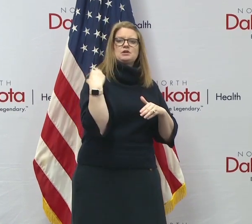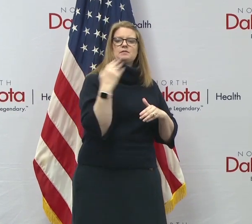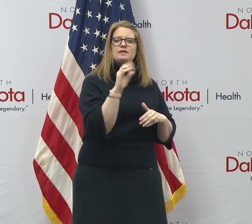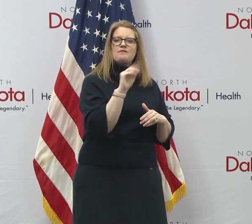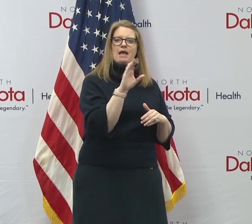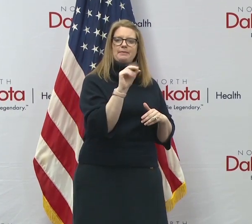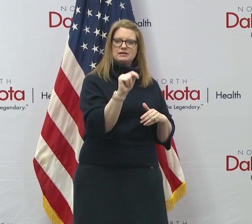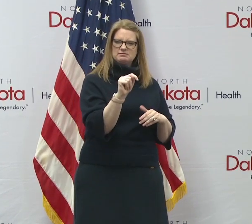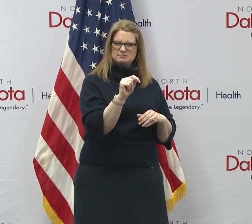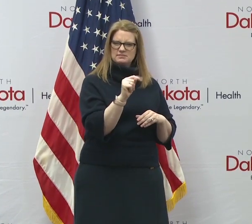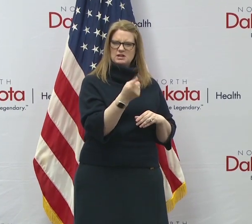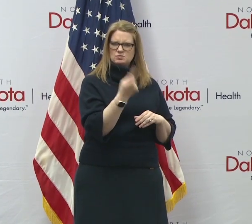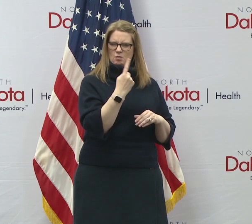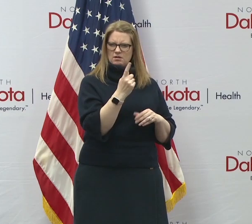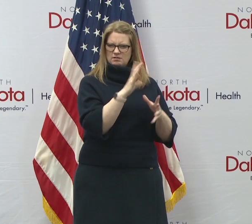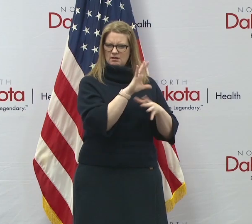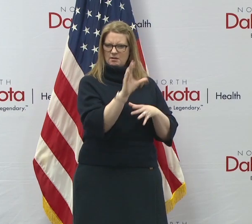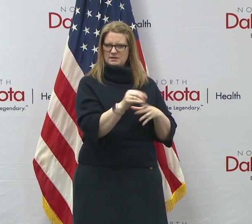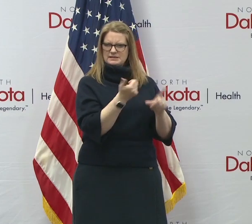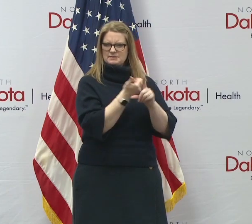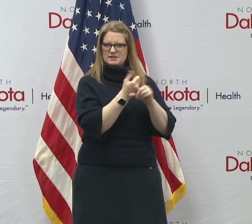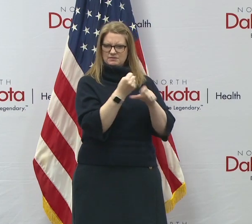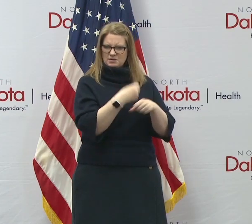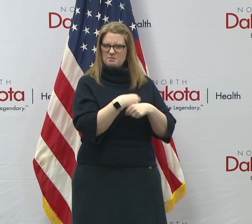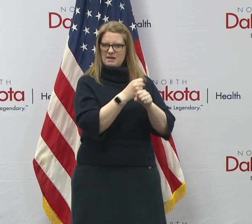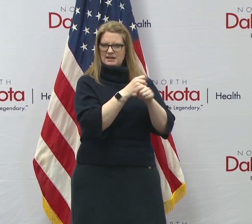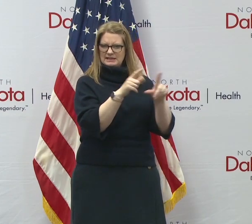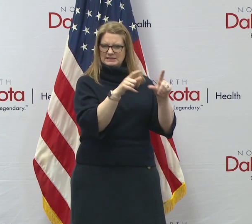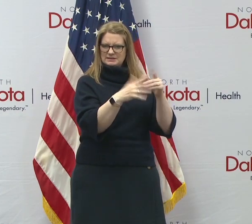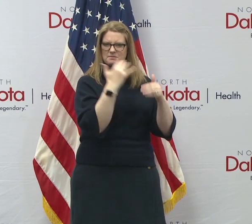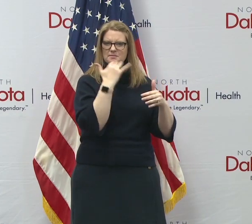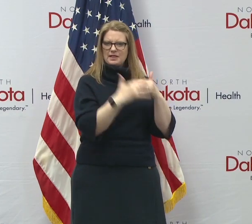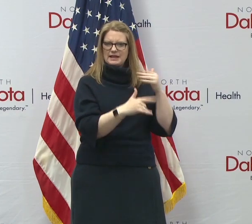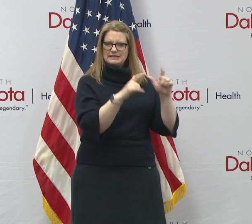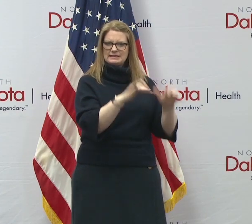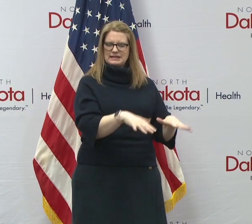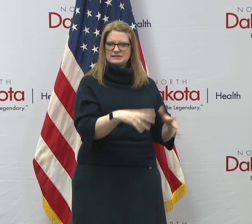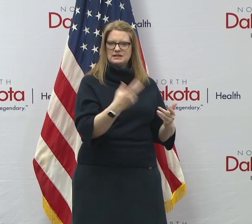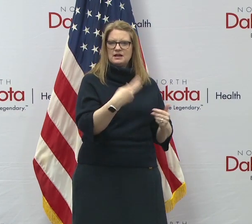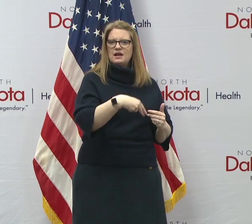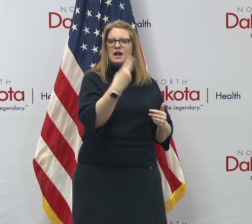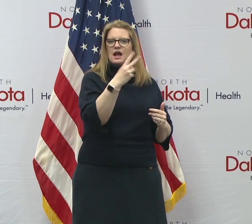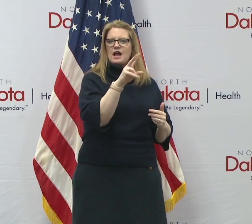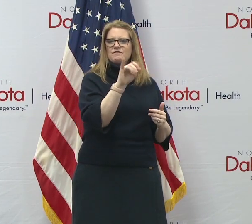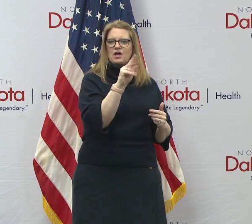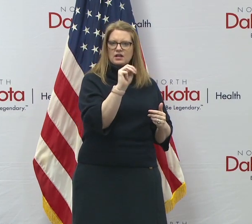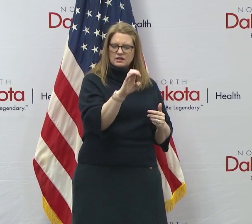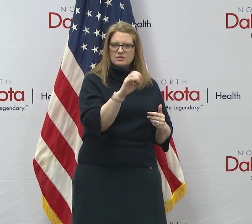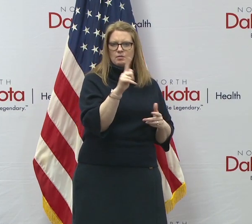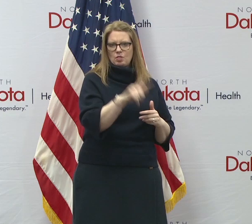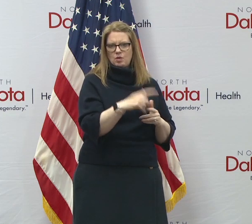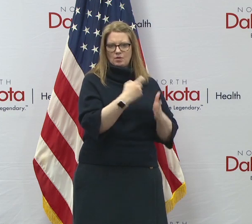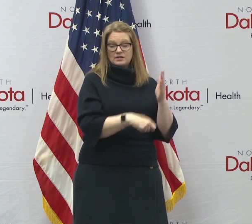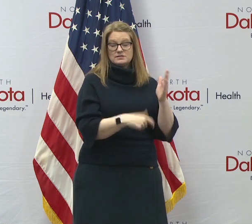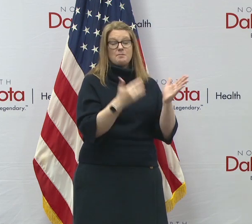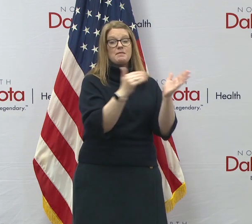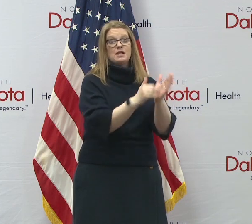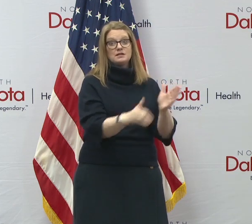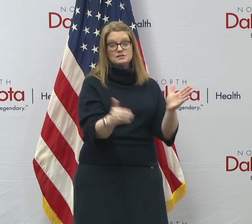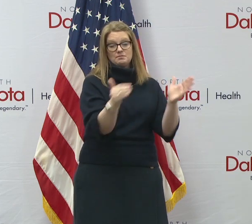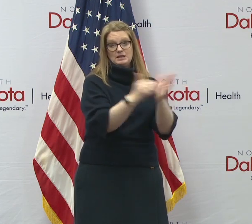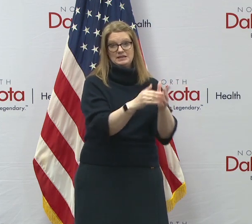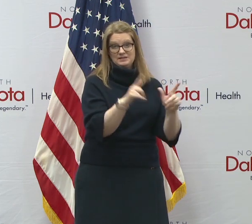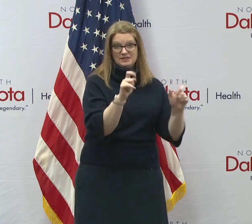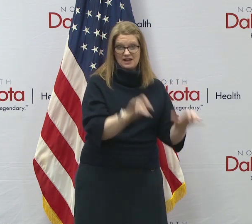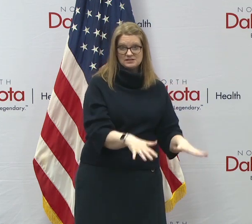as one of the companies that's producing these, uh, these would be high volume, low cost, millions and millions of tests, uh,